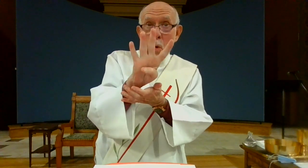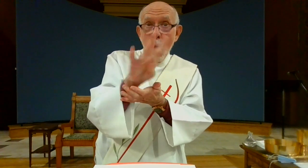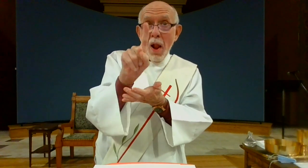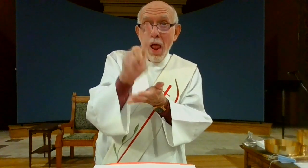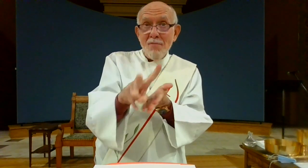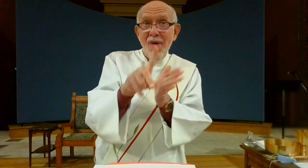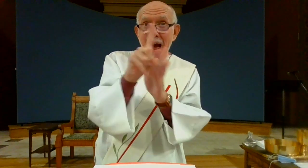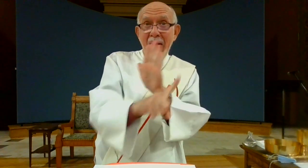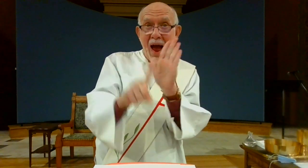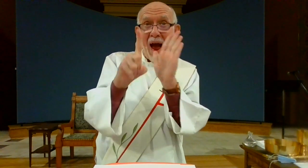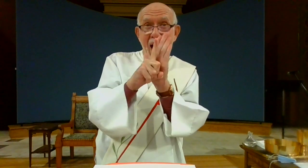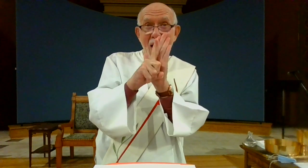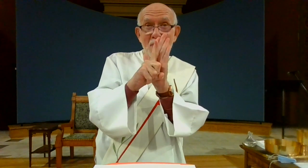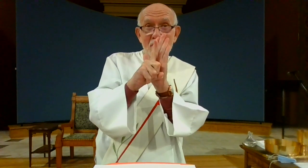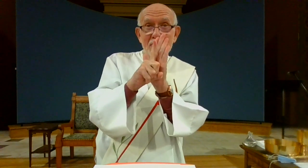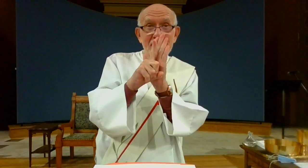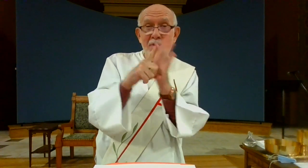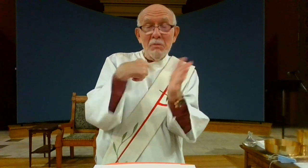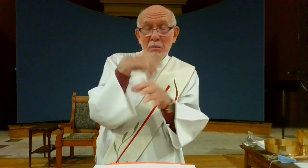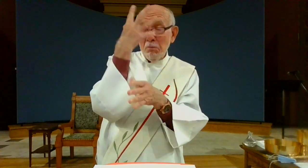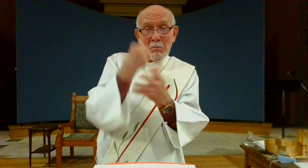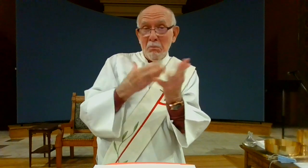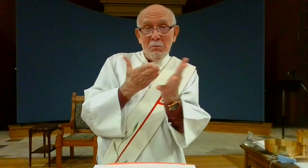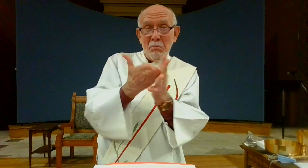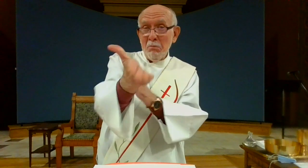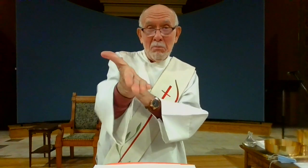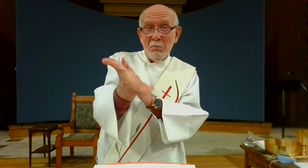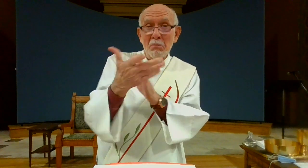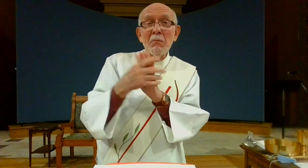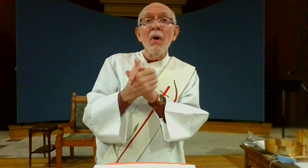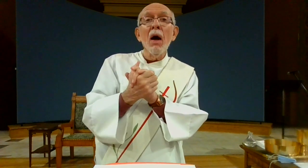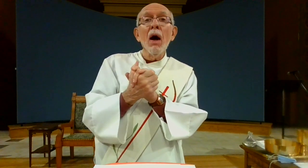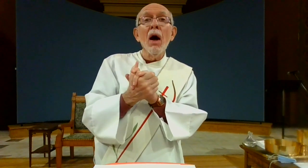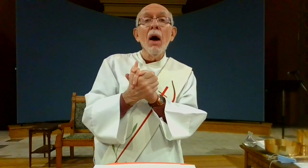ear It was a four and a half hour operation I was out through the whole thing but